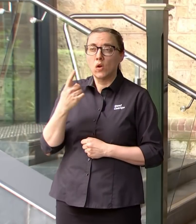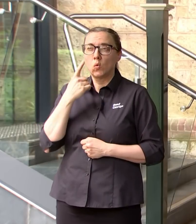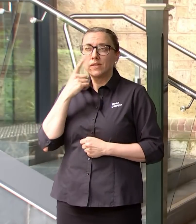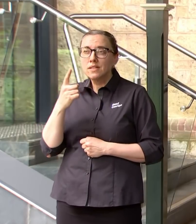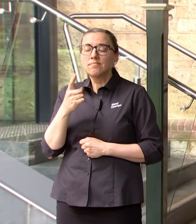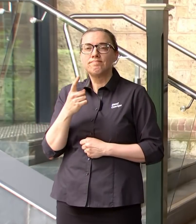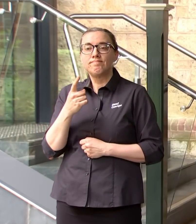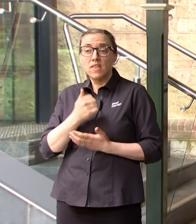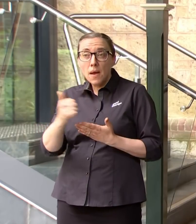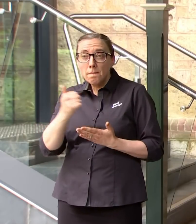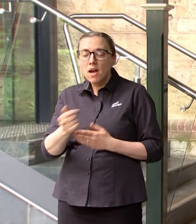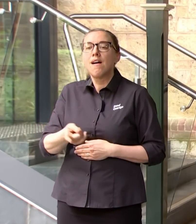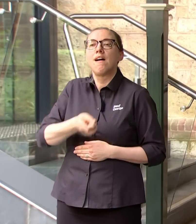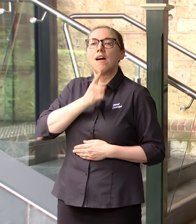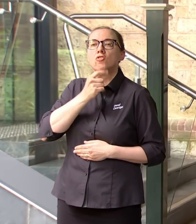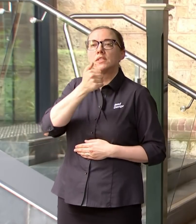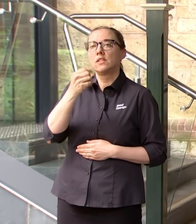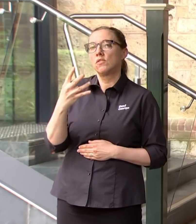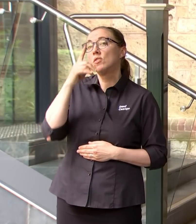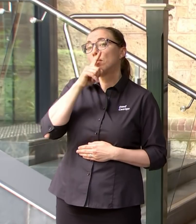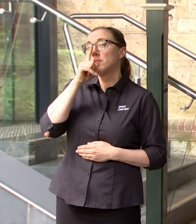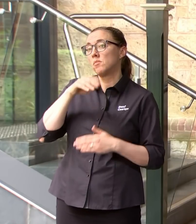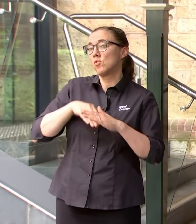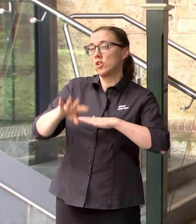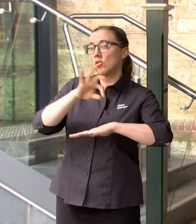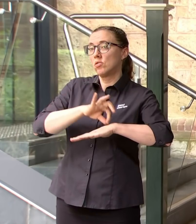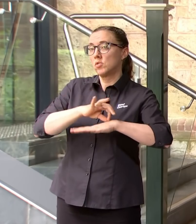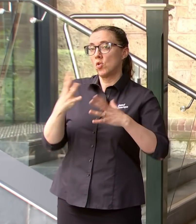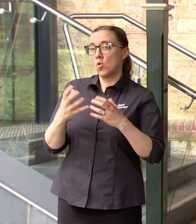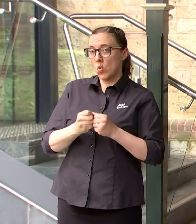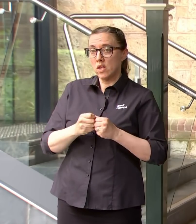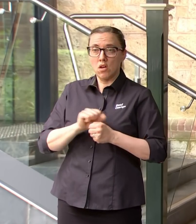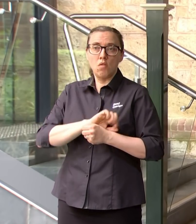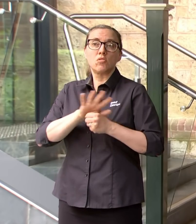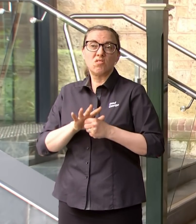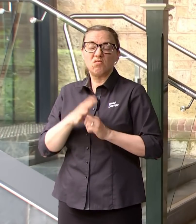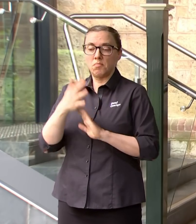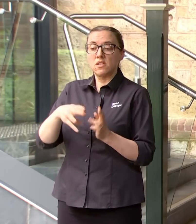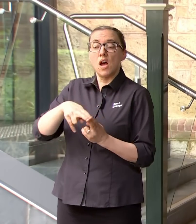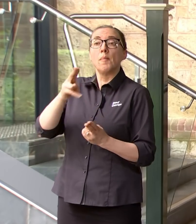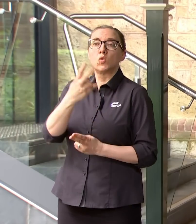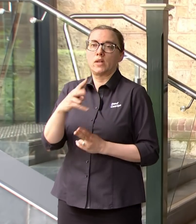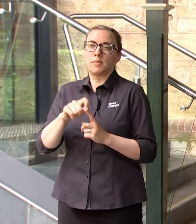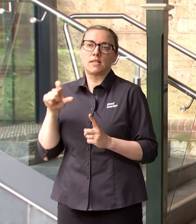up to 164 so that's a 20 person increase on yesterday but certainly within our capacity.